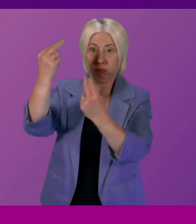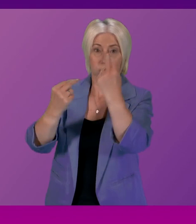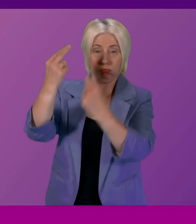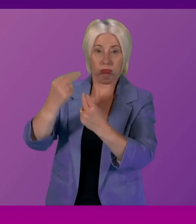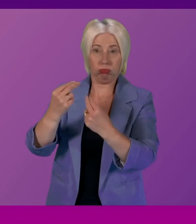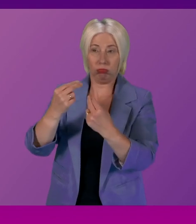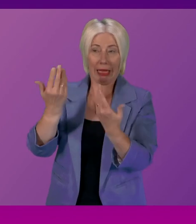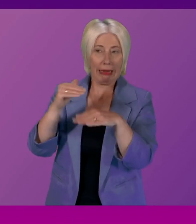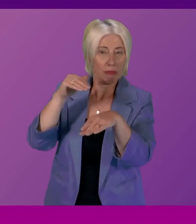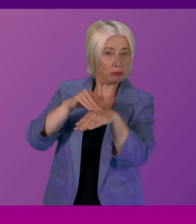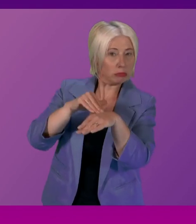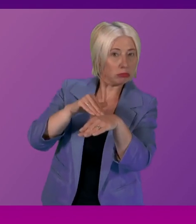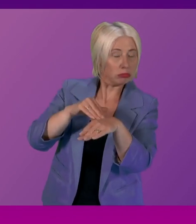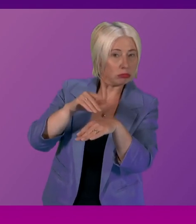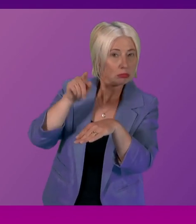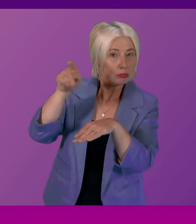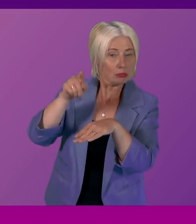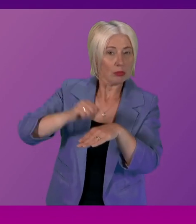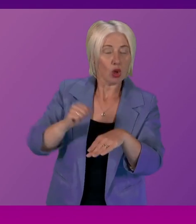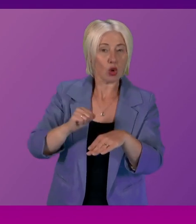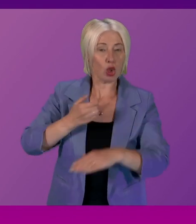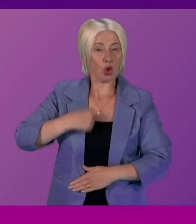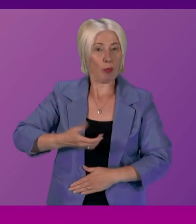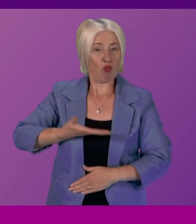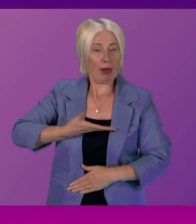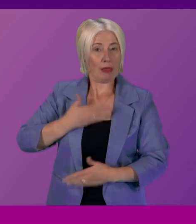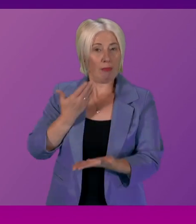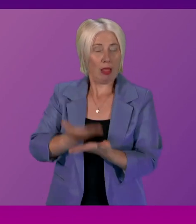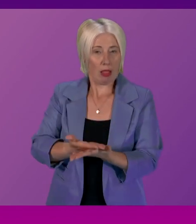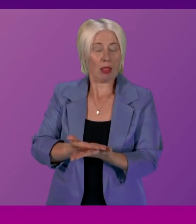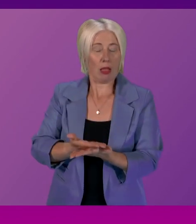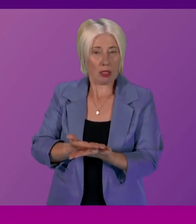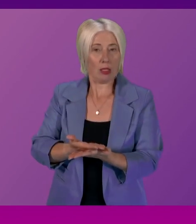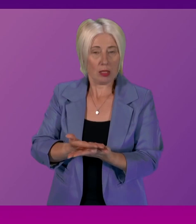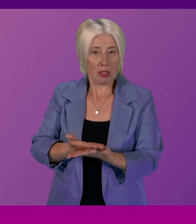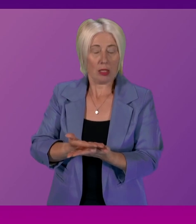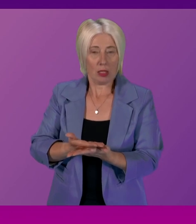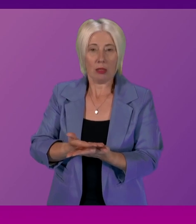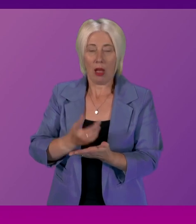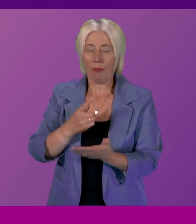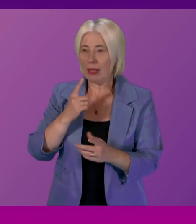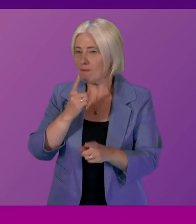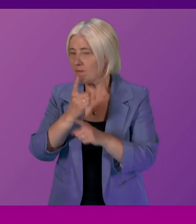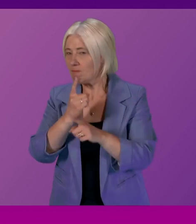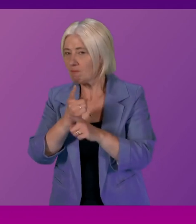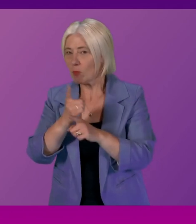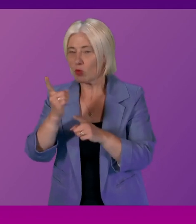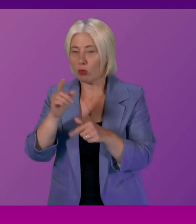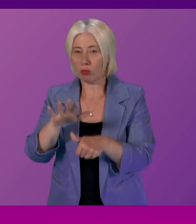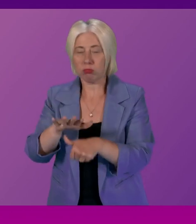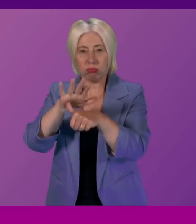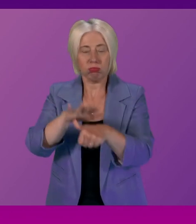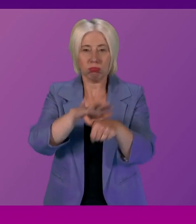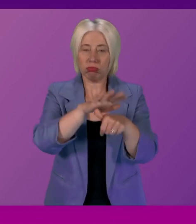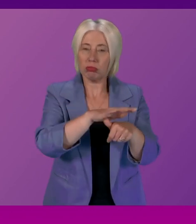implication that would have for the Scottish Human Rights Bill which I have to say speaking to very eminent individuals like